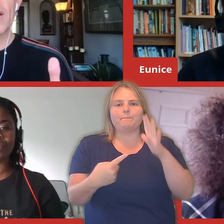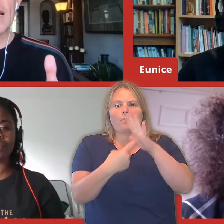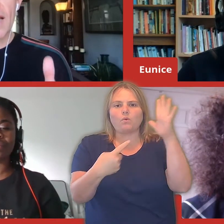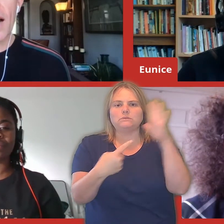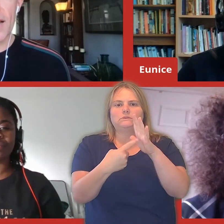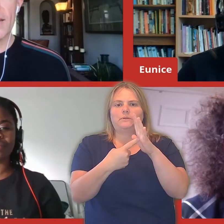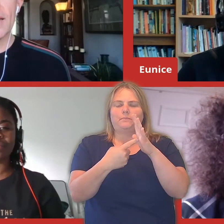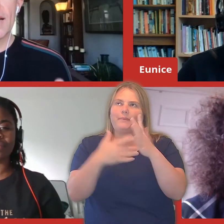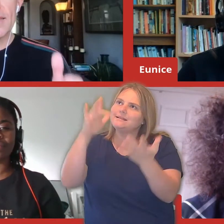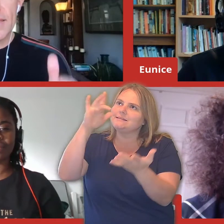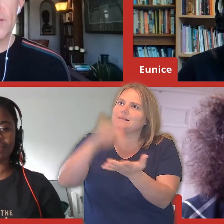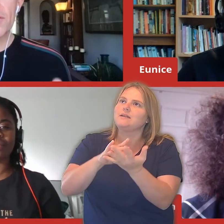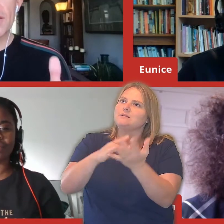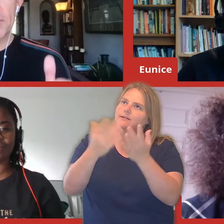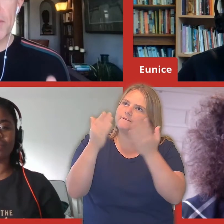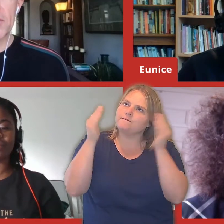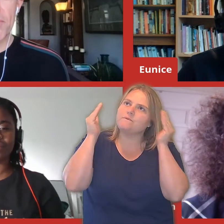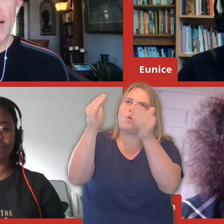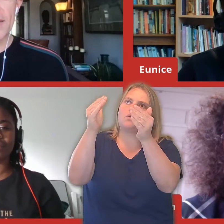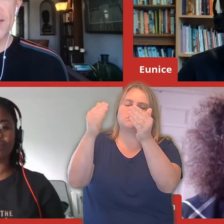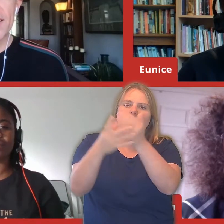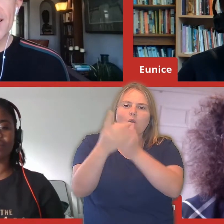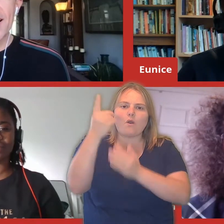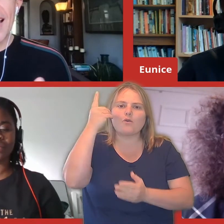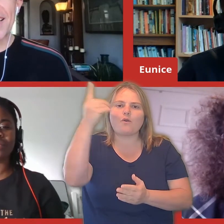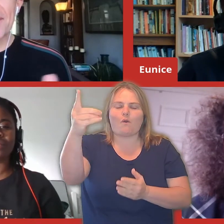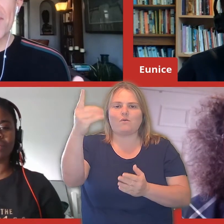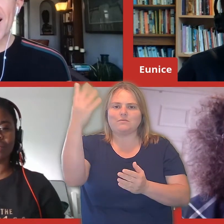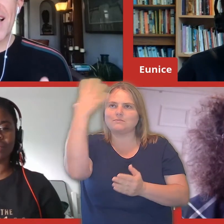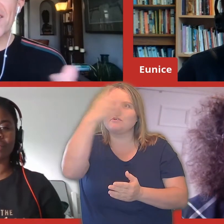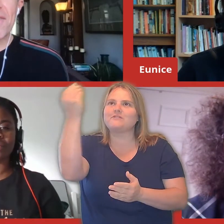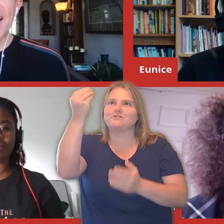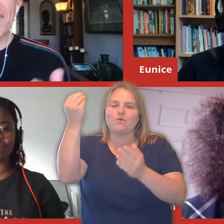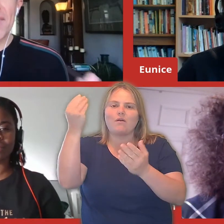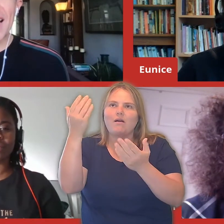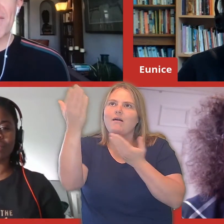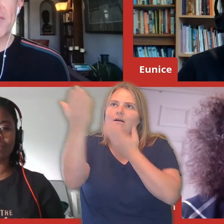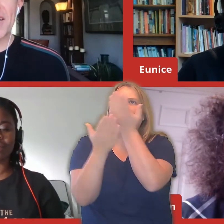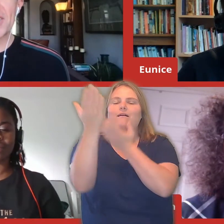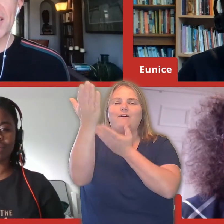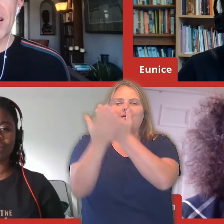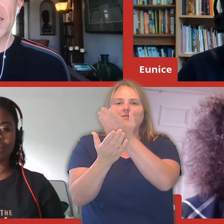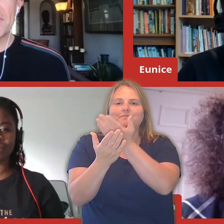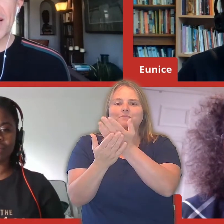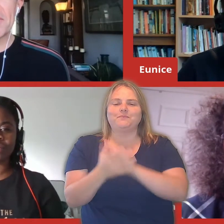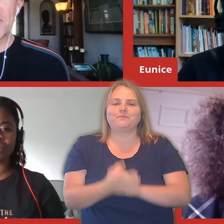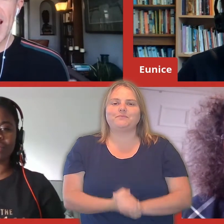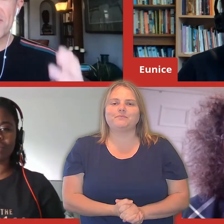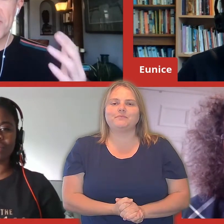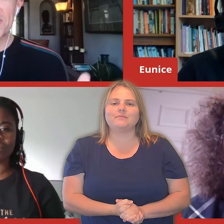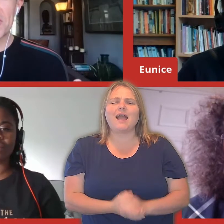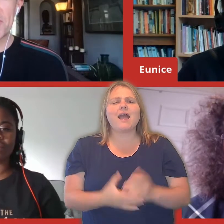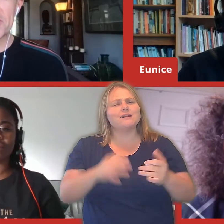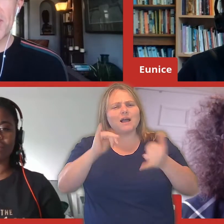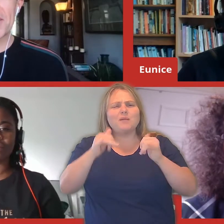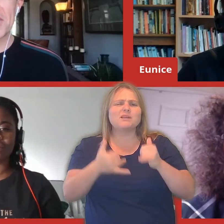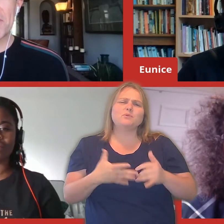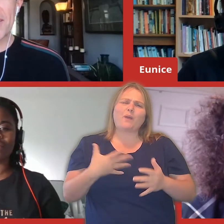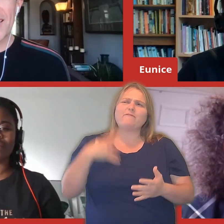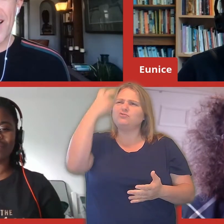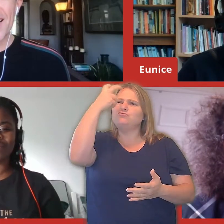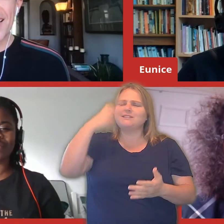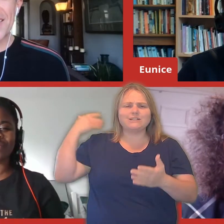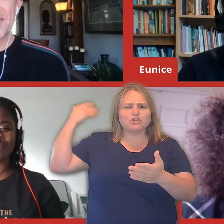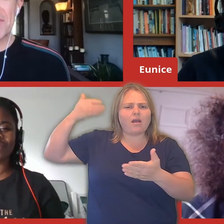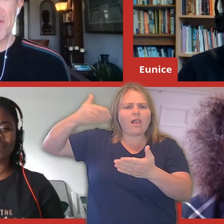centered in God and centered in spiritual practice. And I love that, that conversation. Sometimes we have traditional spiritual practices,